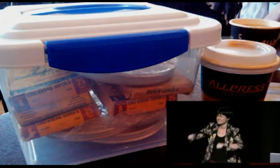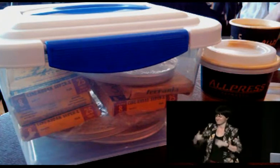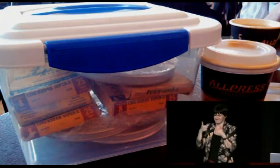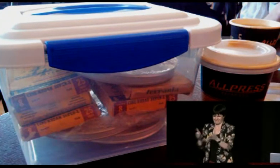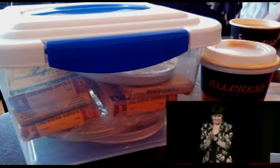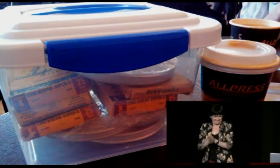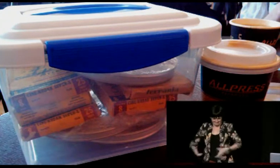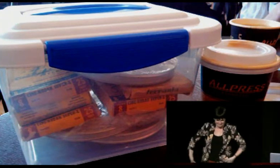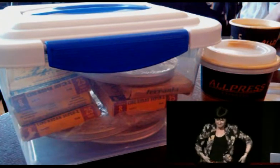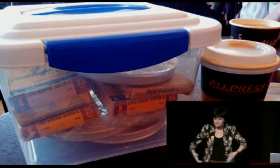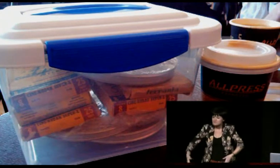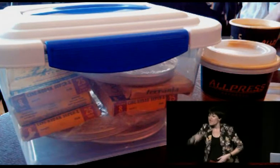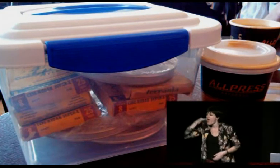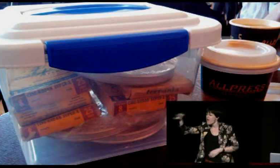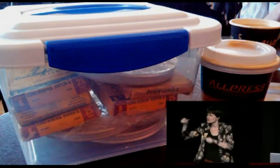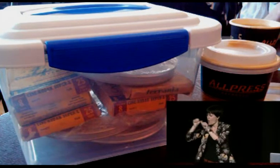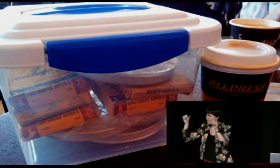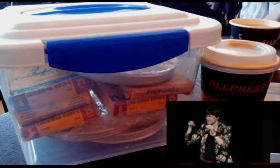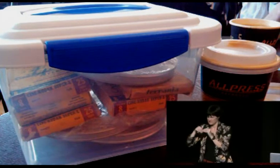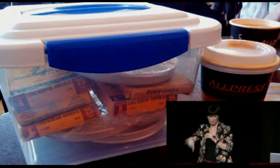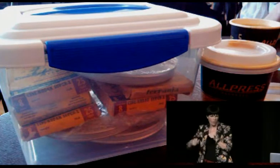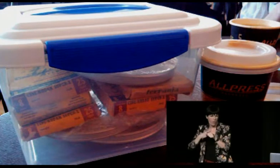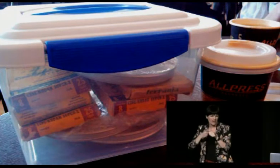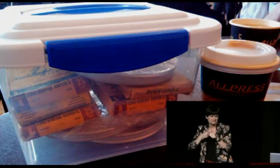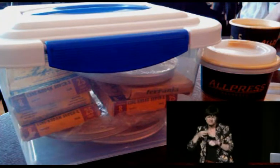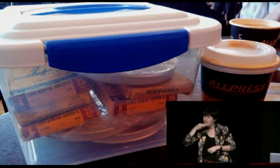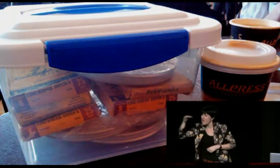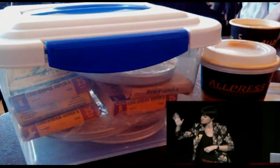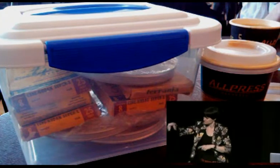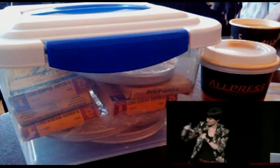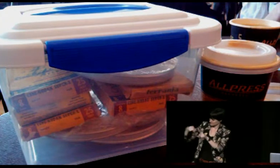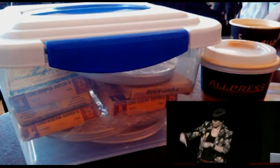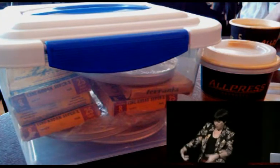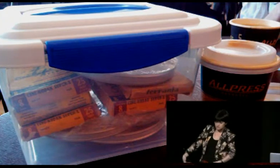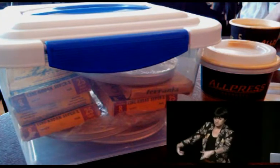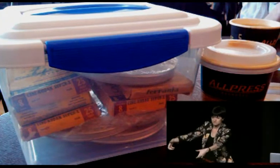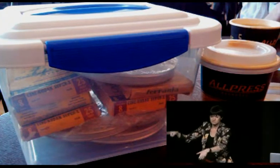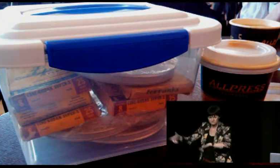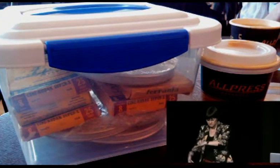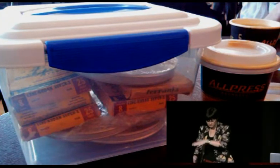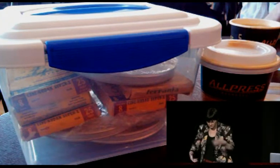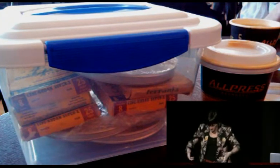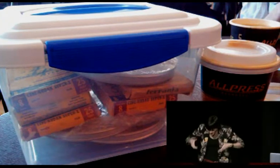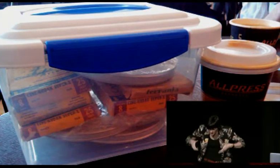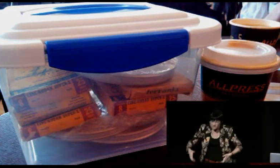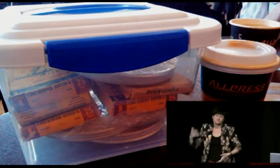So we quickly said to him, yep, that's fine, fantastic. We can't wait to get these digitised and we'll give you a copy and you can see some of these films, including